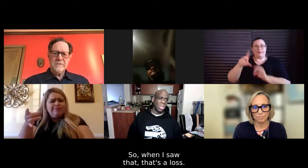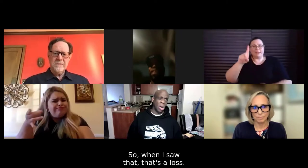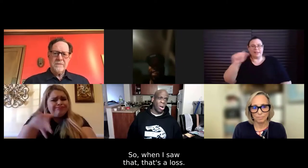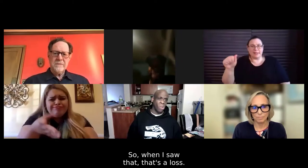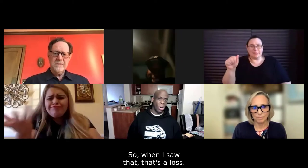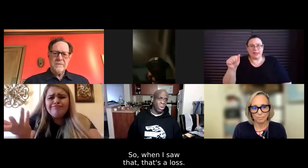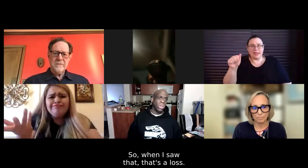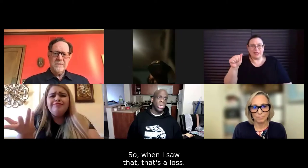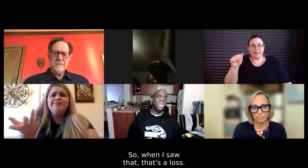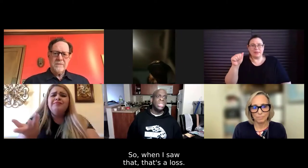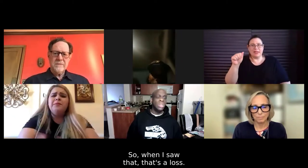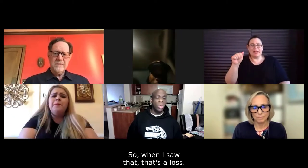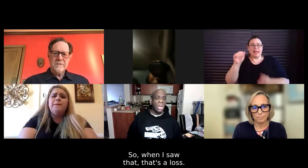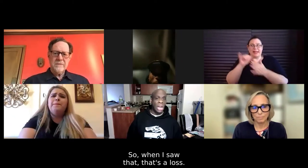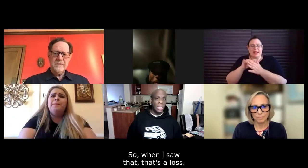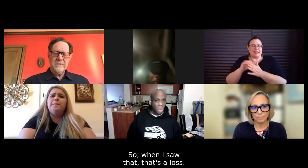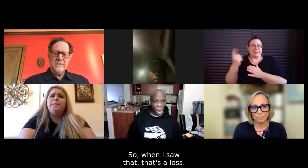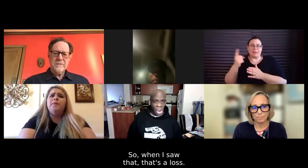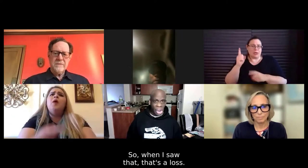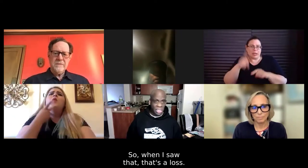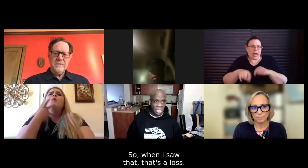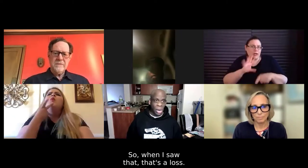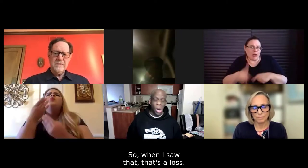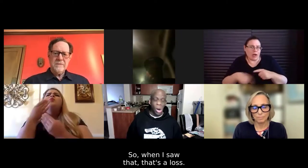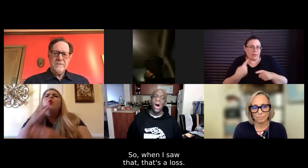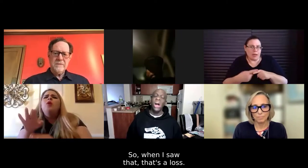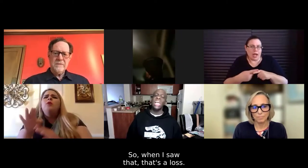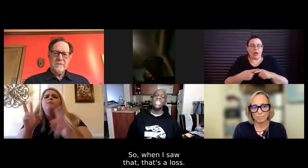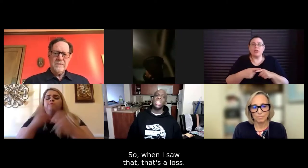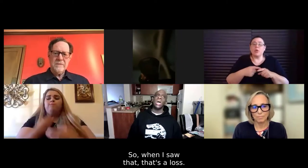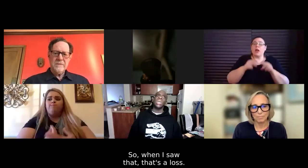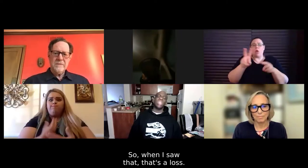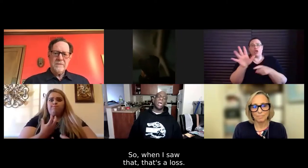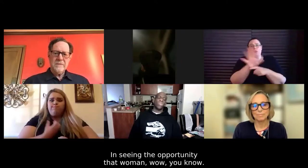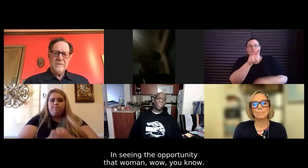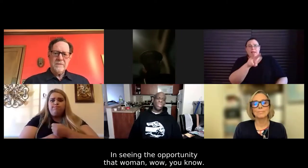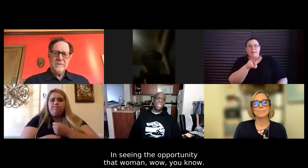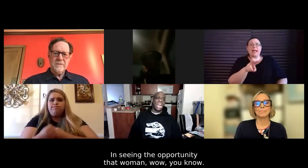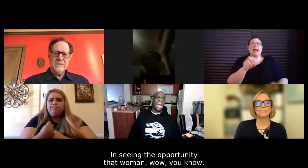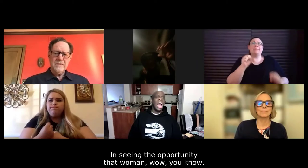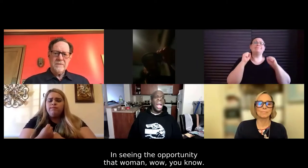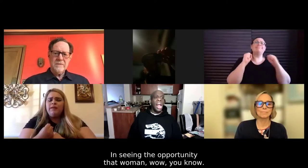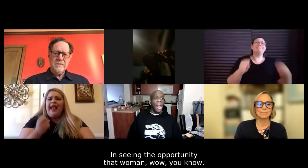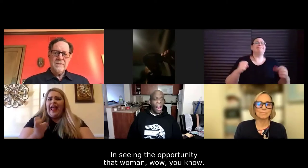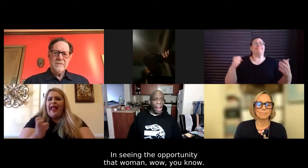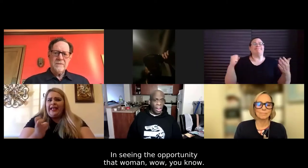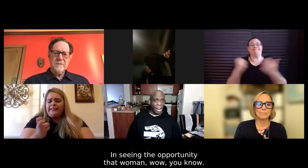don't talk about. So when I saw that, I like, oh, that's a lost opportunity.